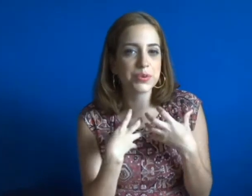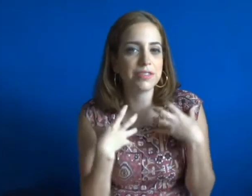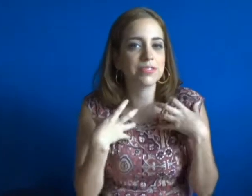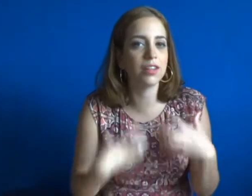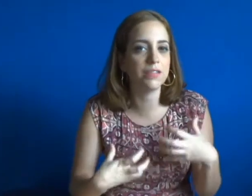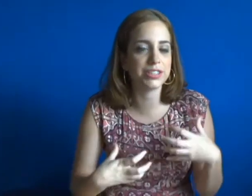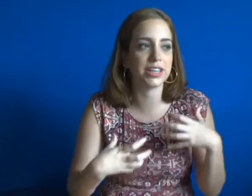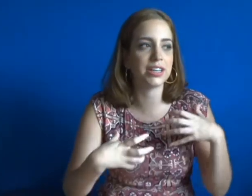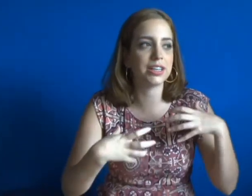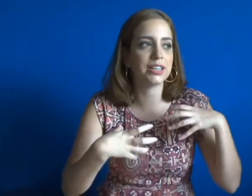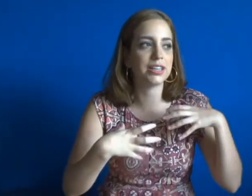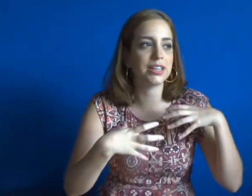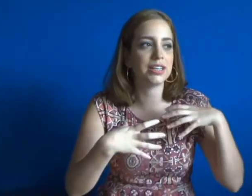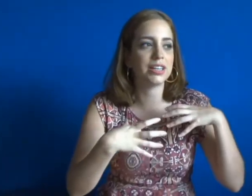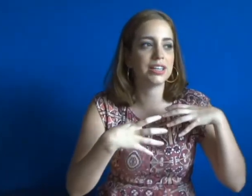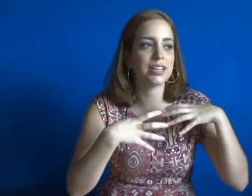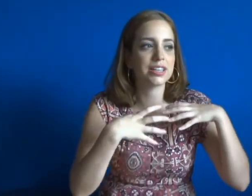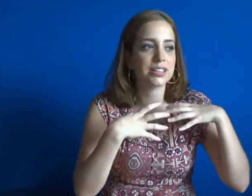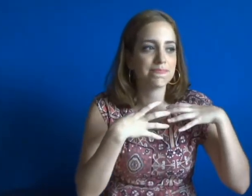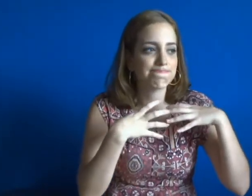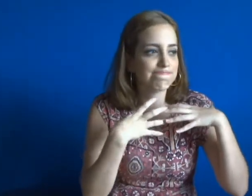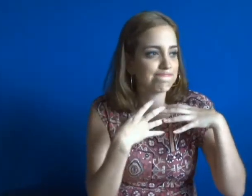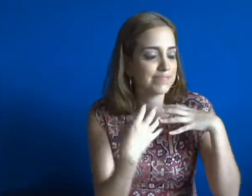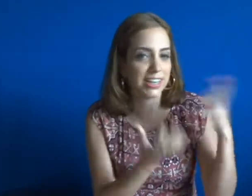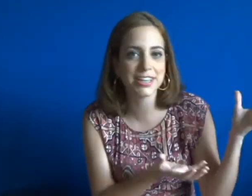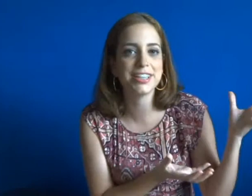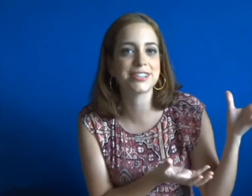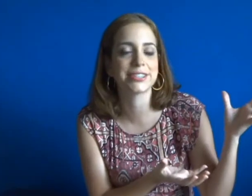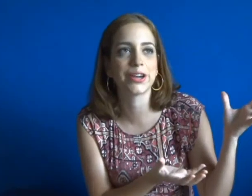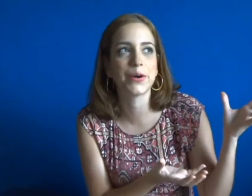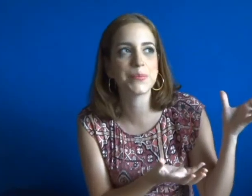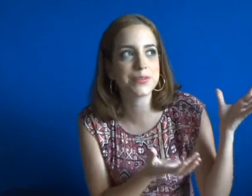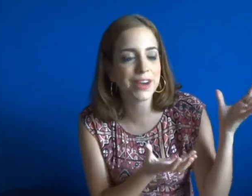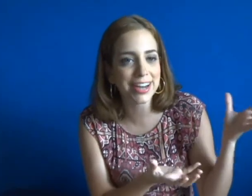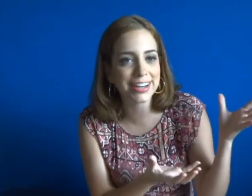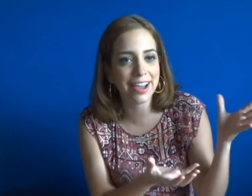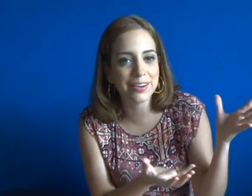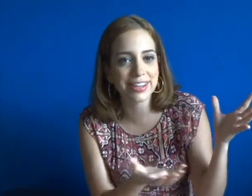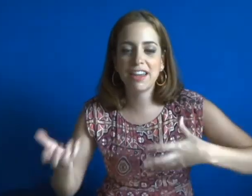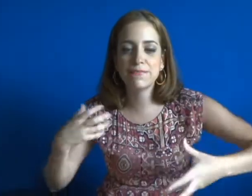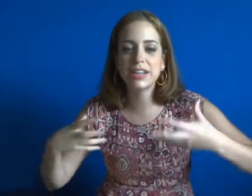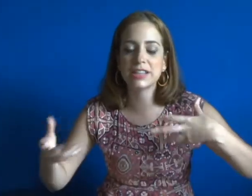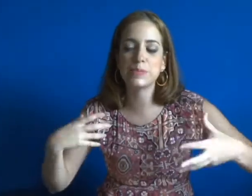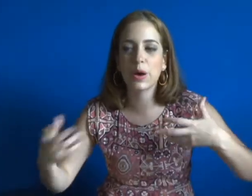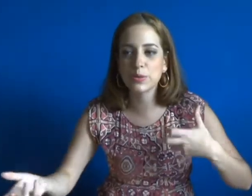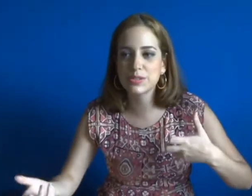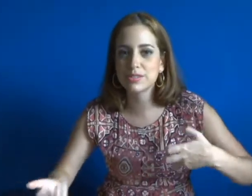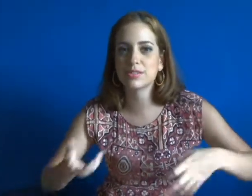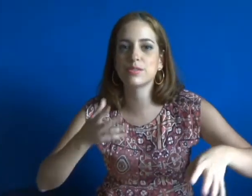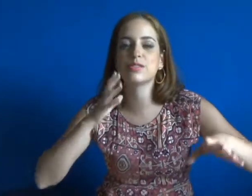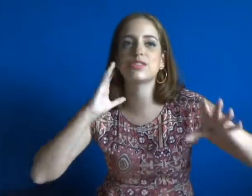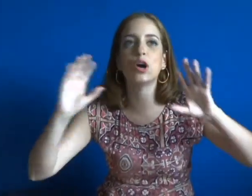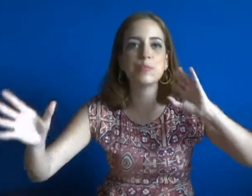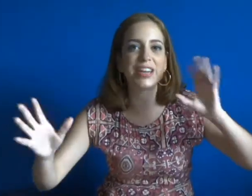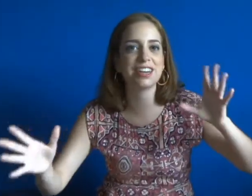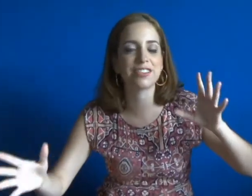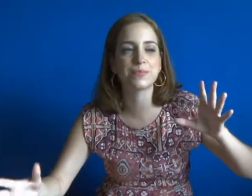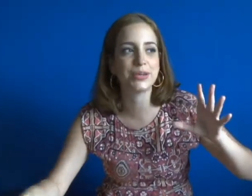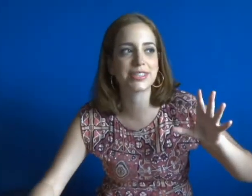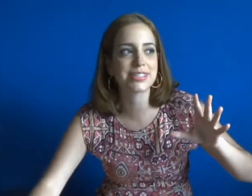would have loved it 10 years ago, but right now that I've been exposed to so many other books,